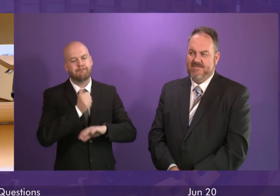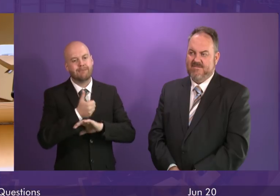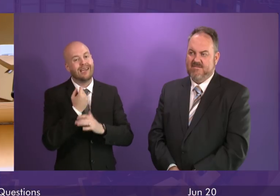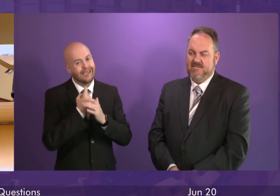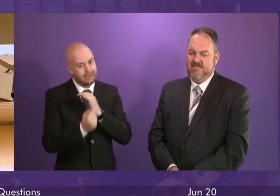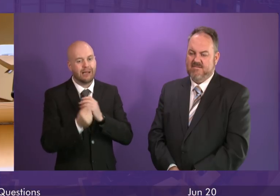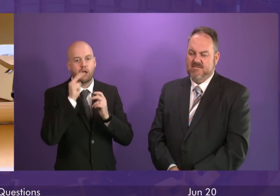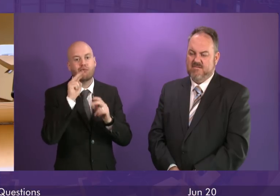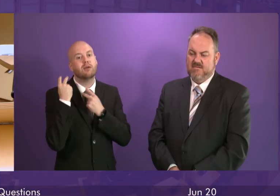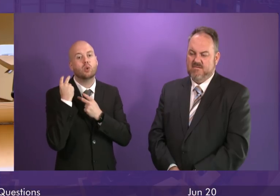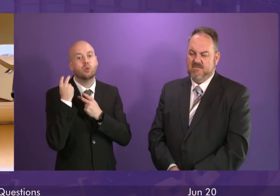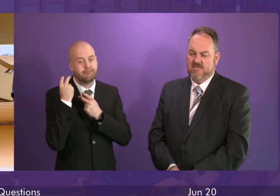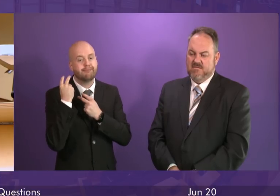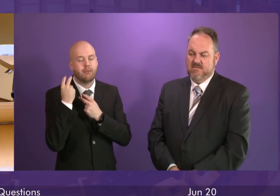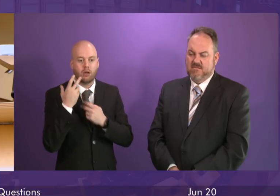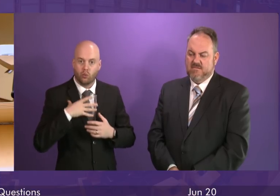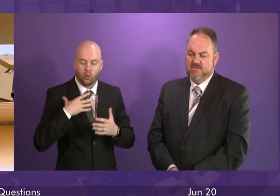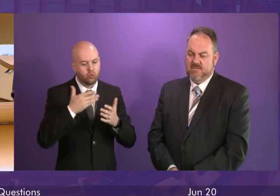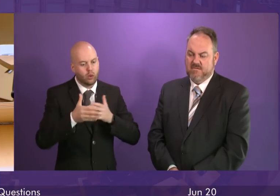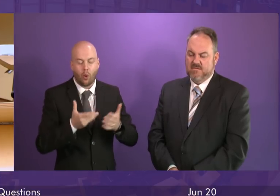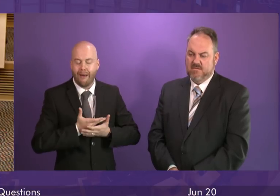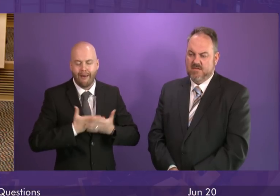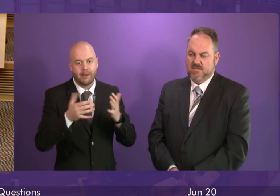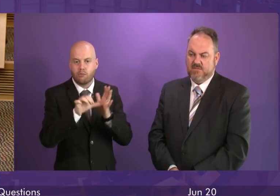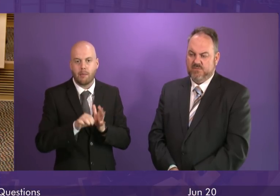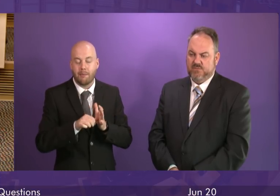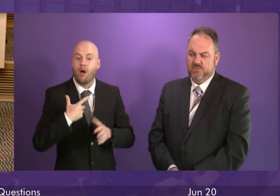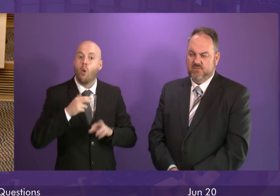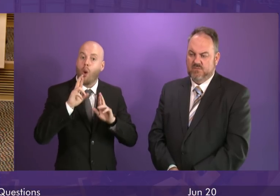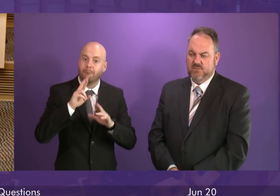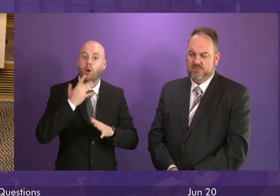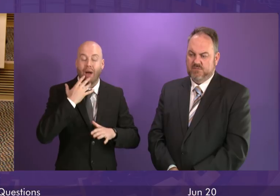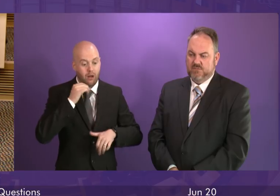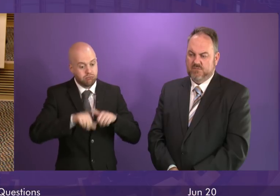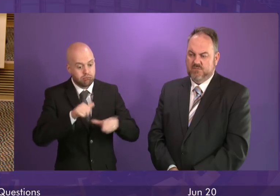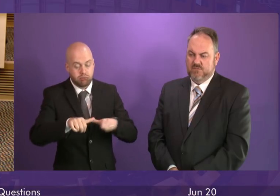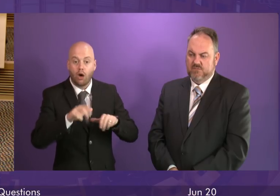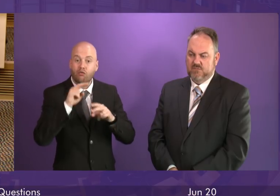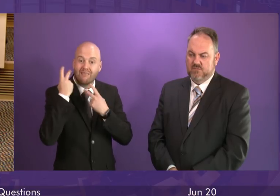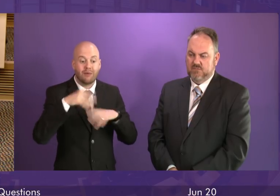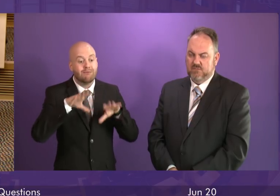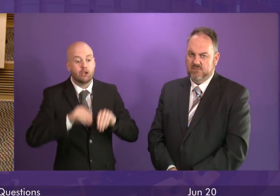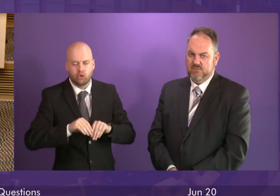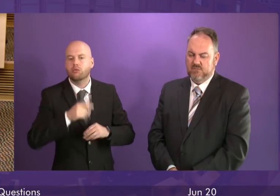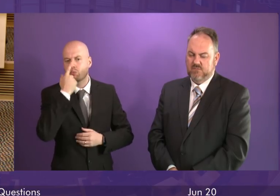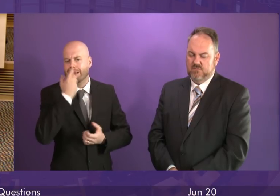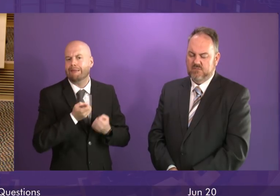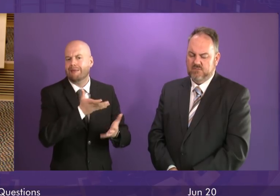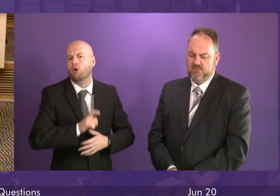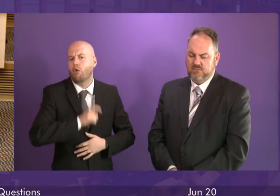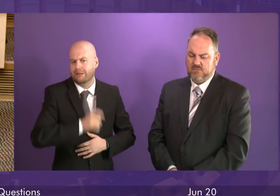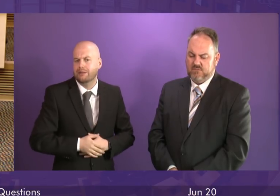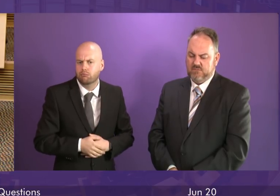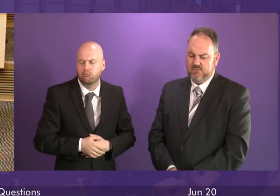address very directly those issues and I hope that through the process of this review we can do exactly that. Issues around